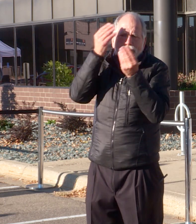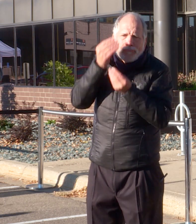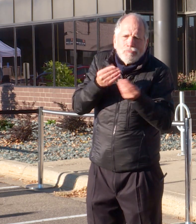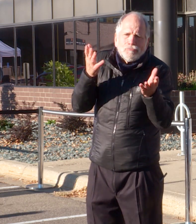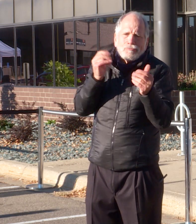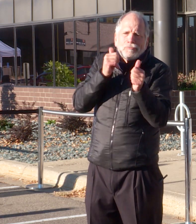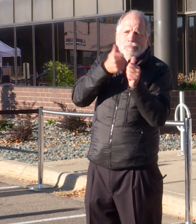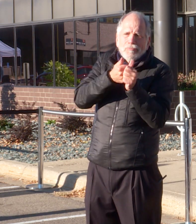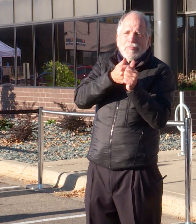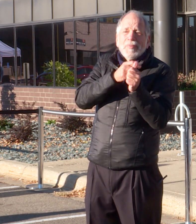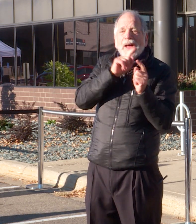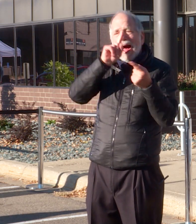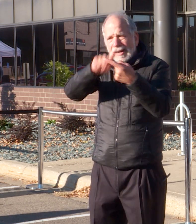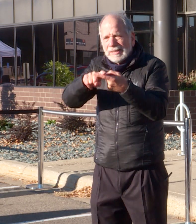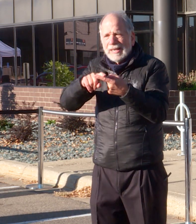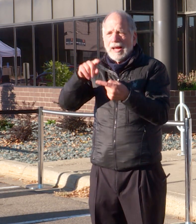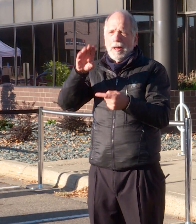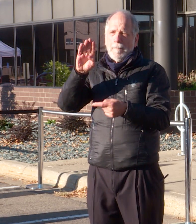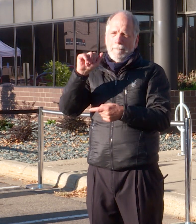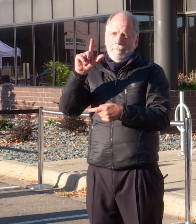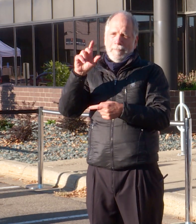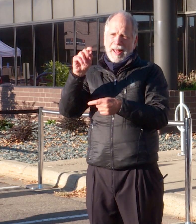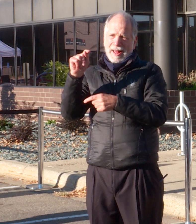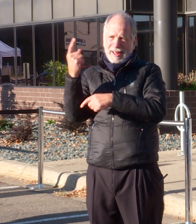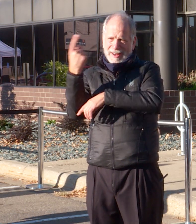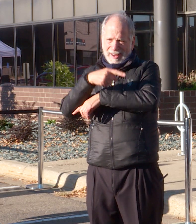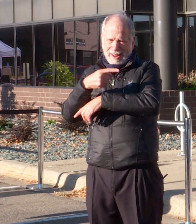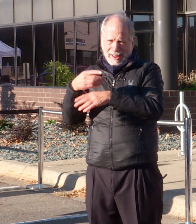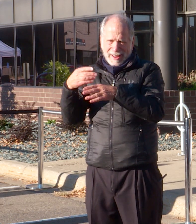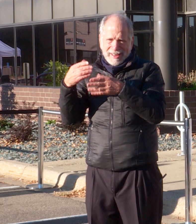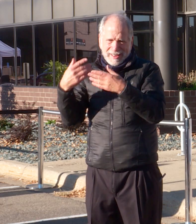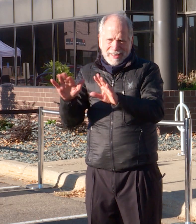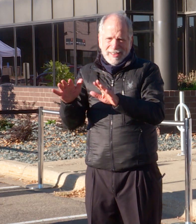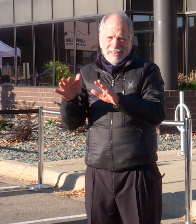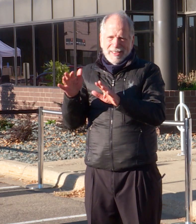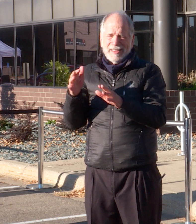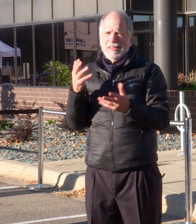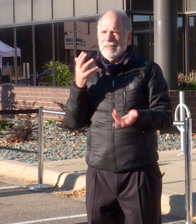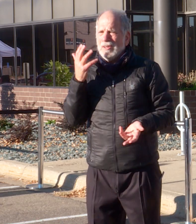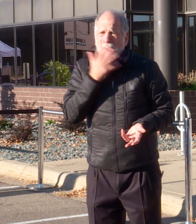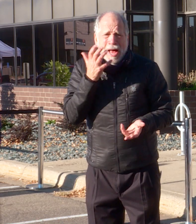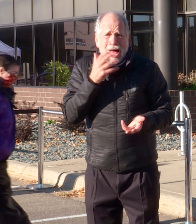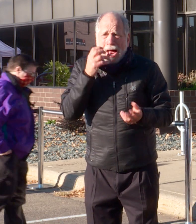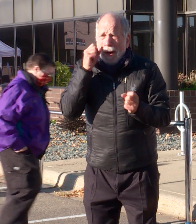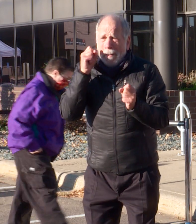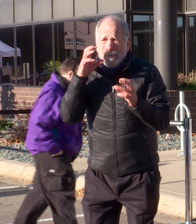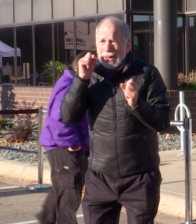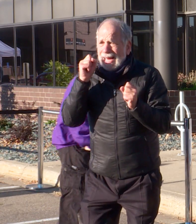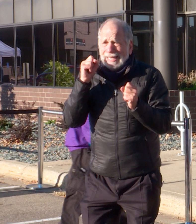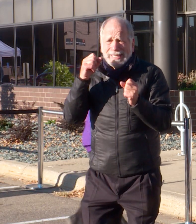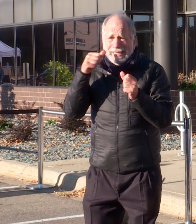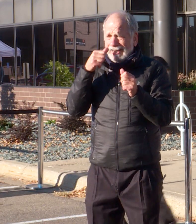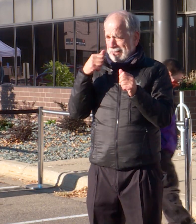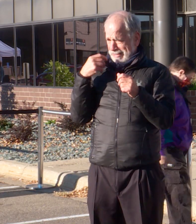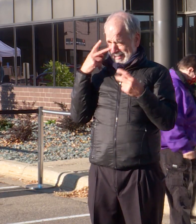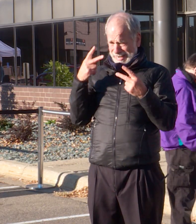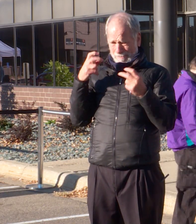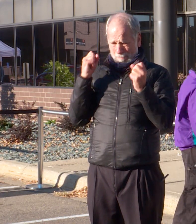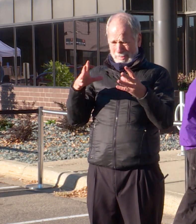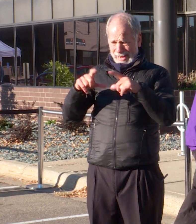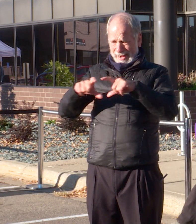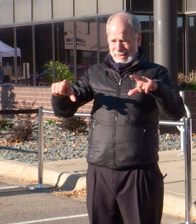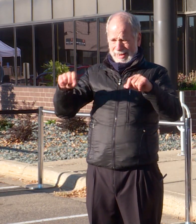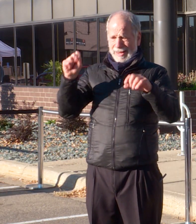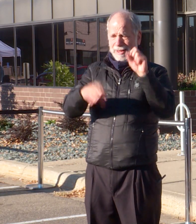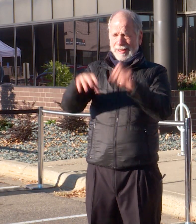as well as the statistics, the phenomenal numbers that we are experiencing as far as our voters casting those